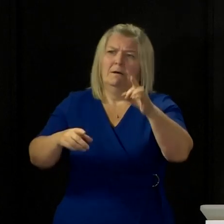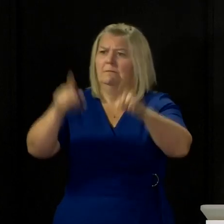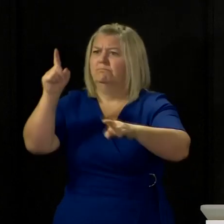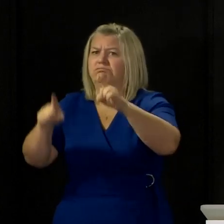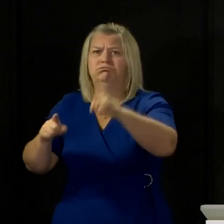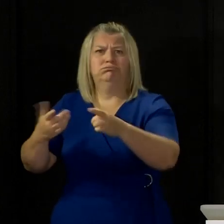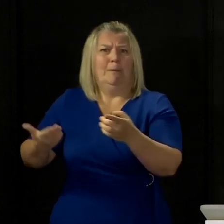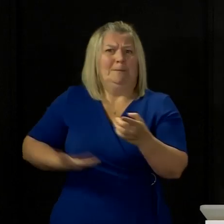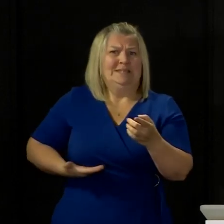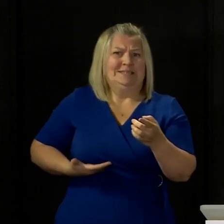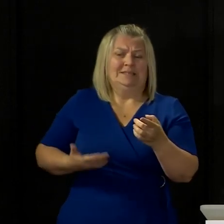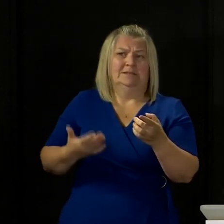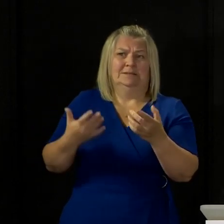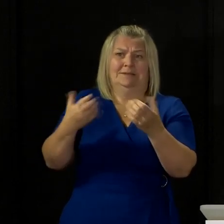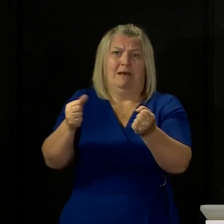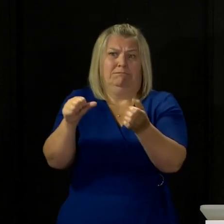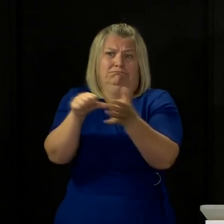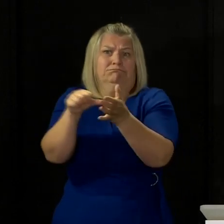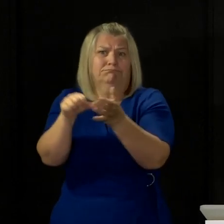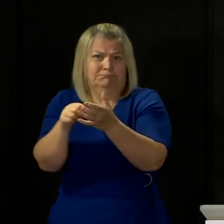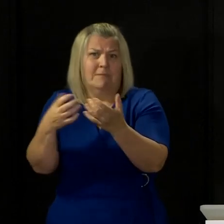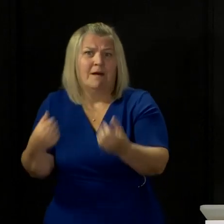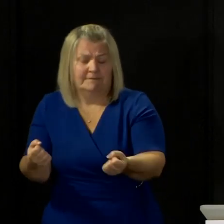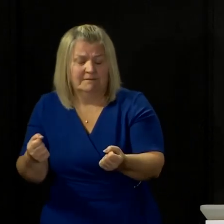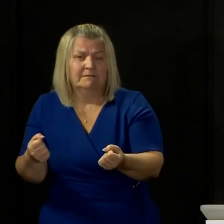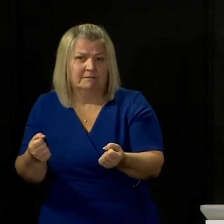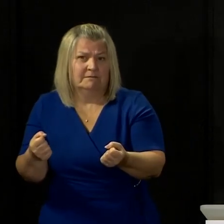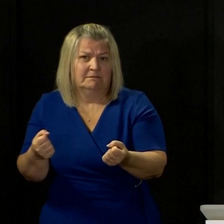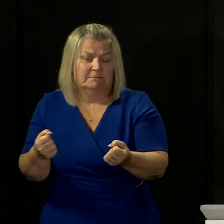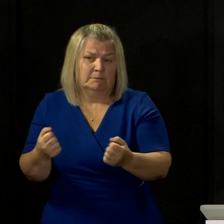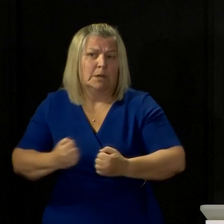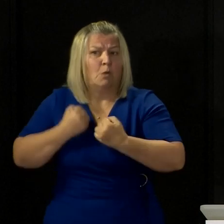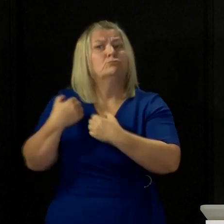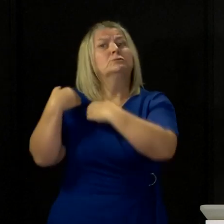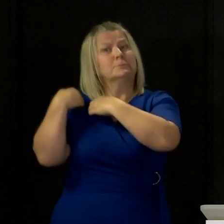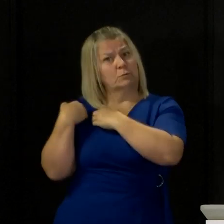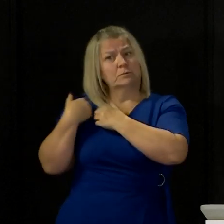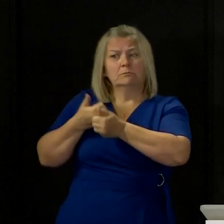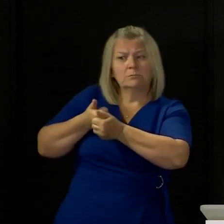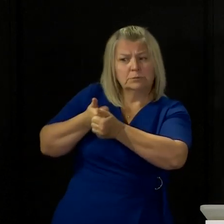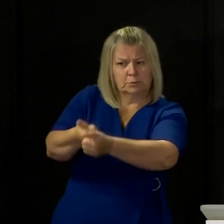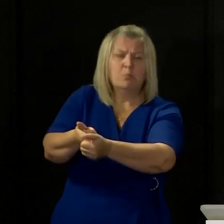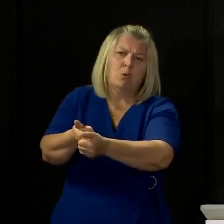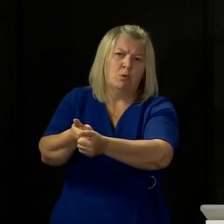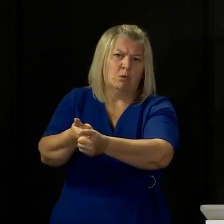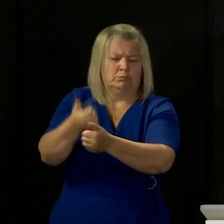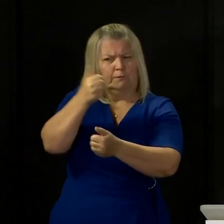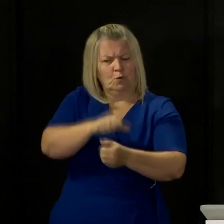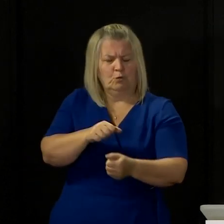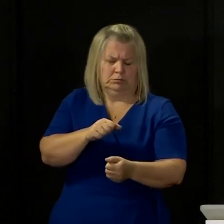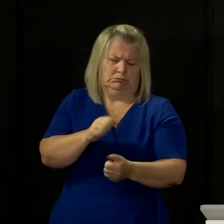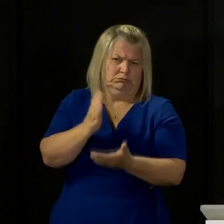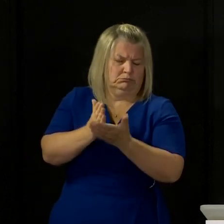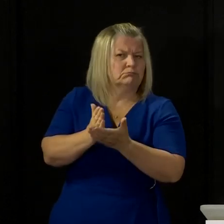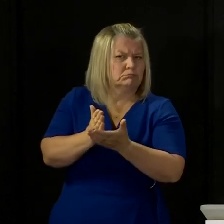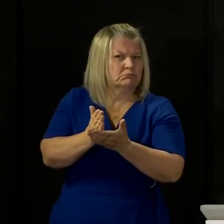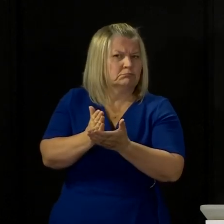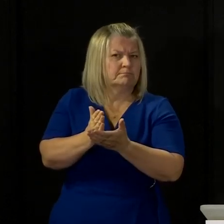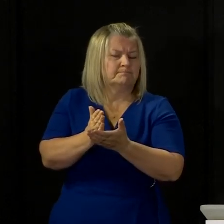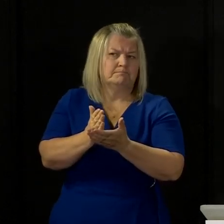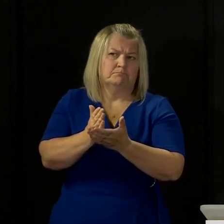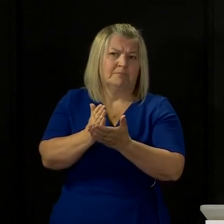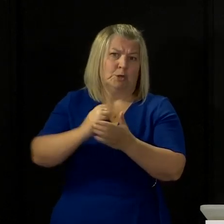be experiencing this in different ways, but we take very seriously our responsibility to help as much as we can. Tourism is important